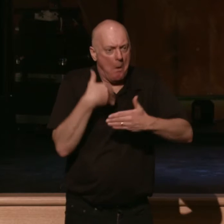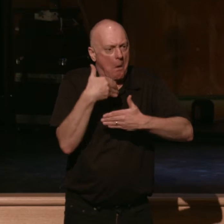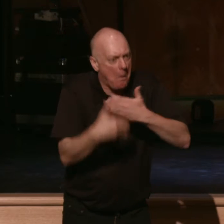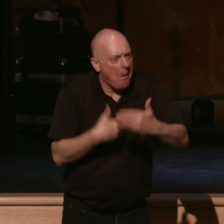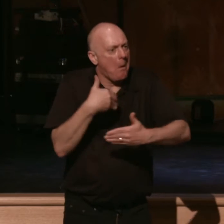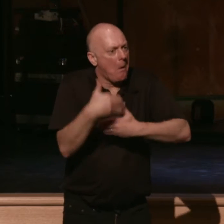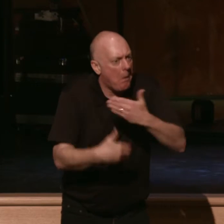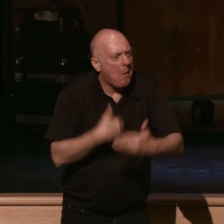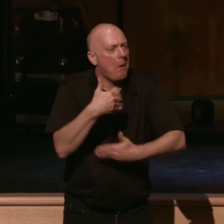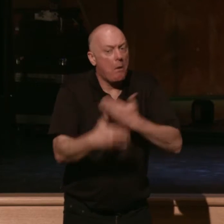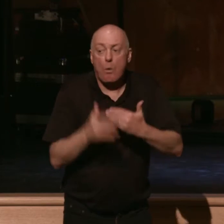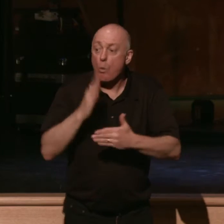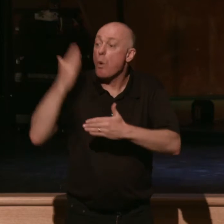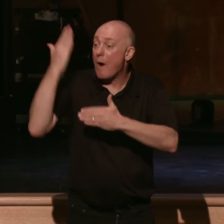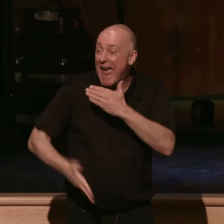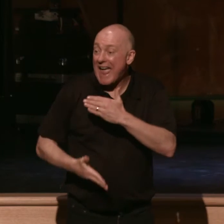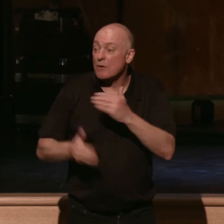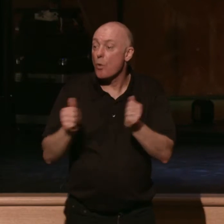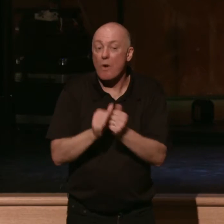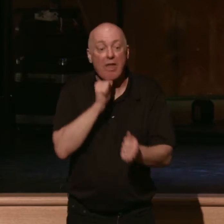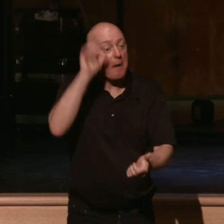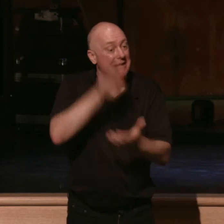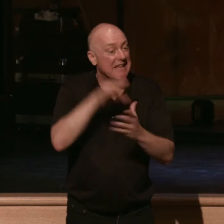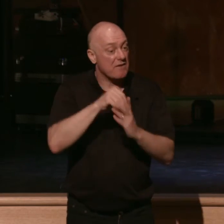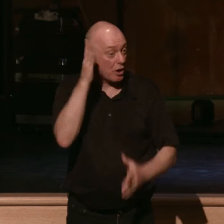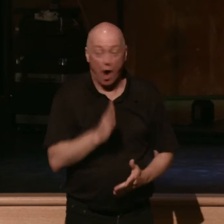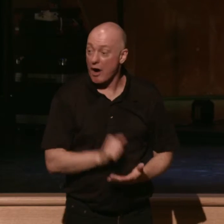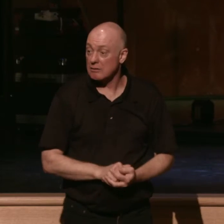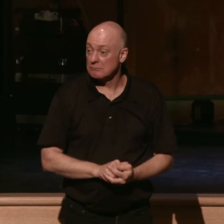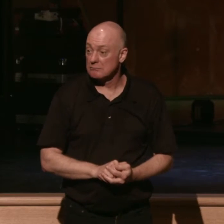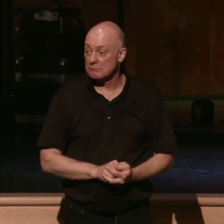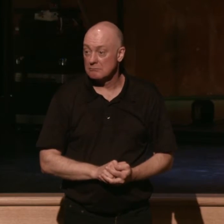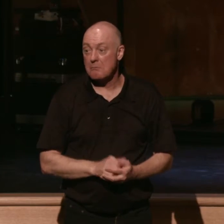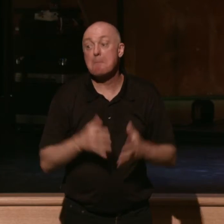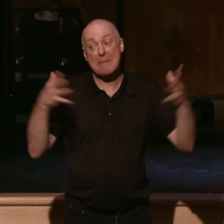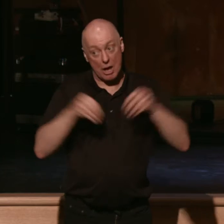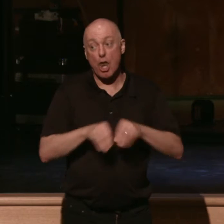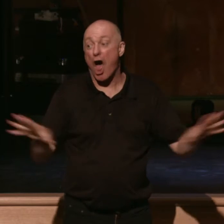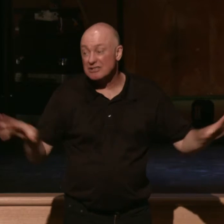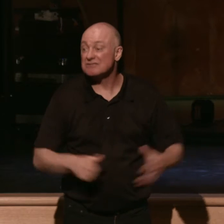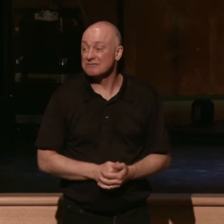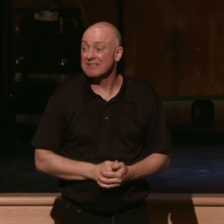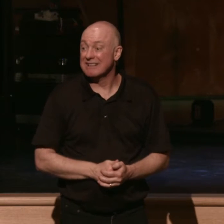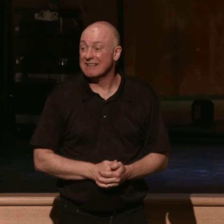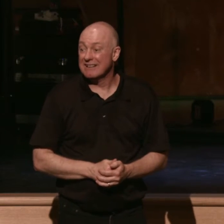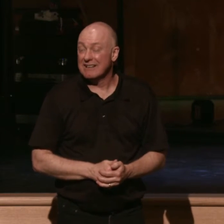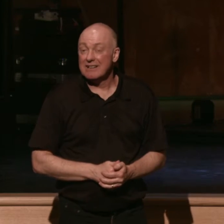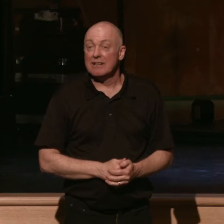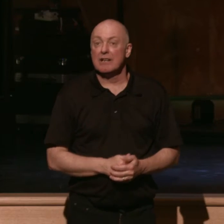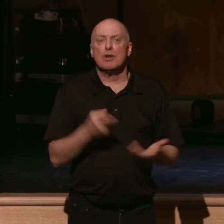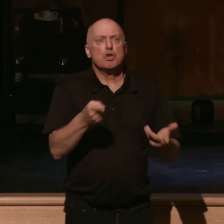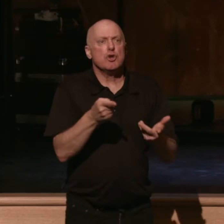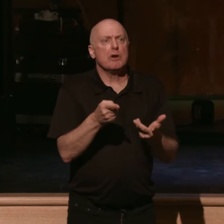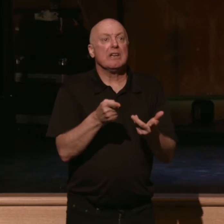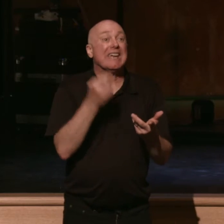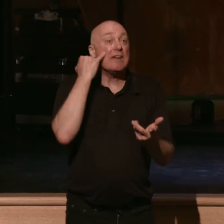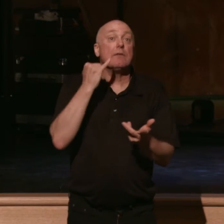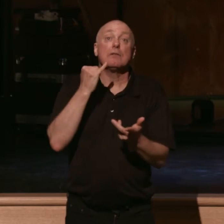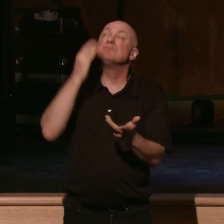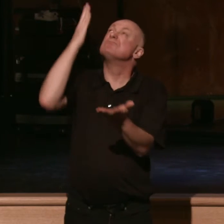it will end in unbelief in God and the loss is great. You will cease to believe in God and you will destroy